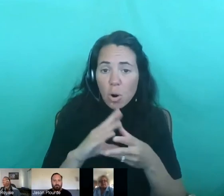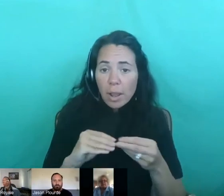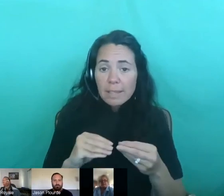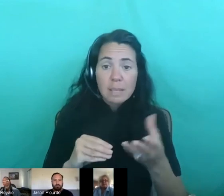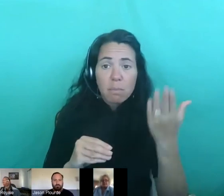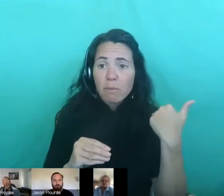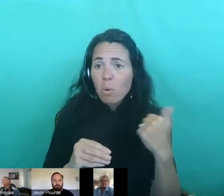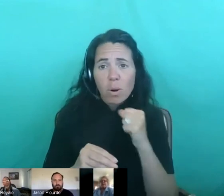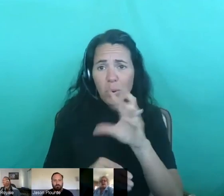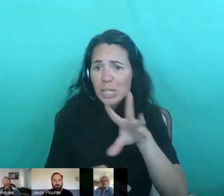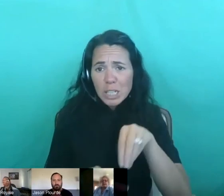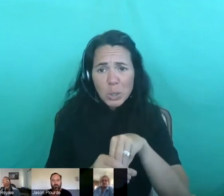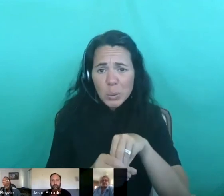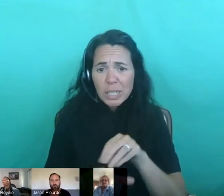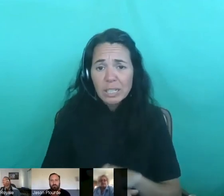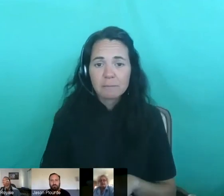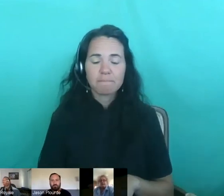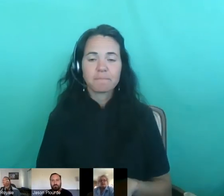Yeah. Thank you, Jason.